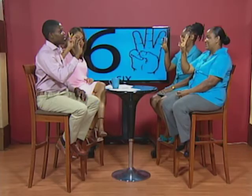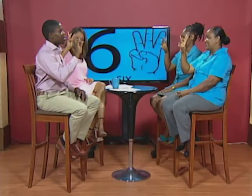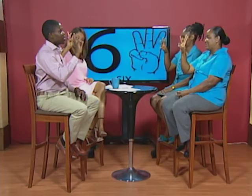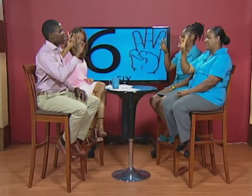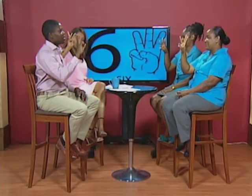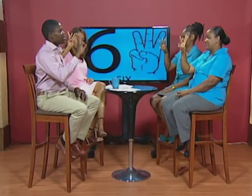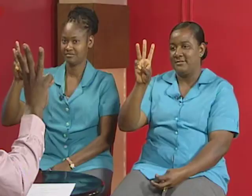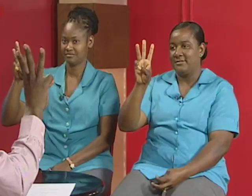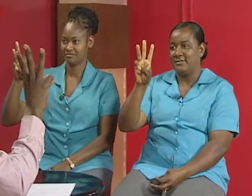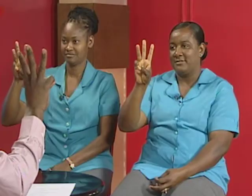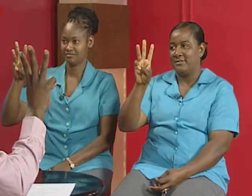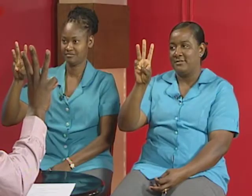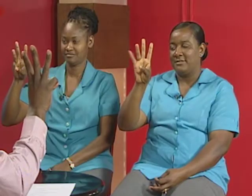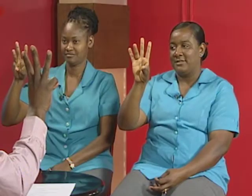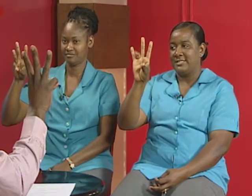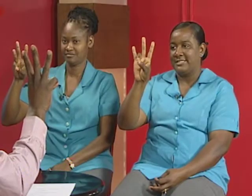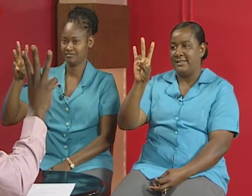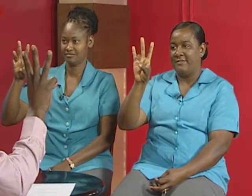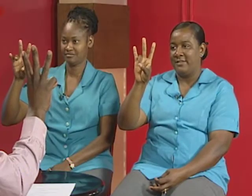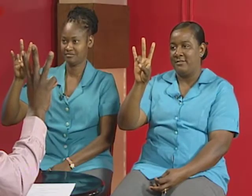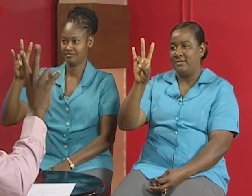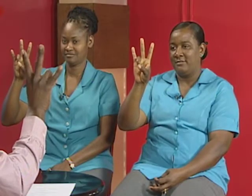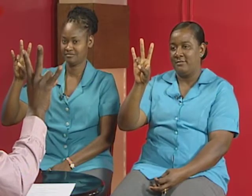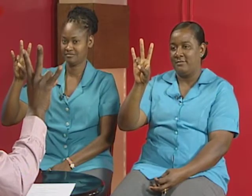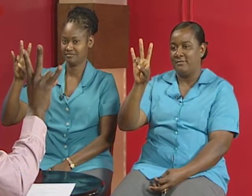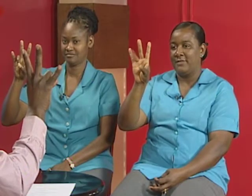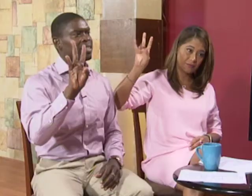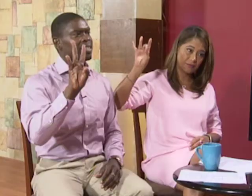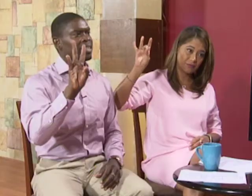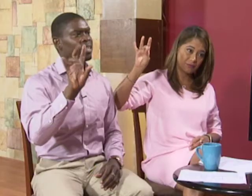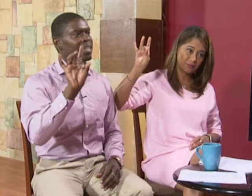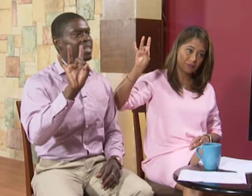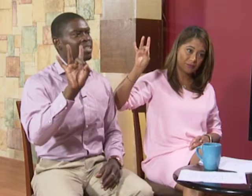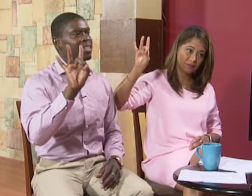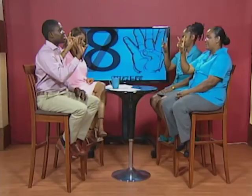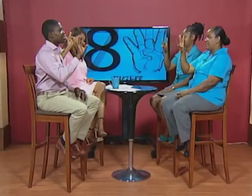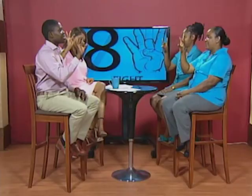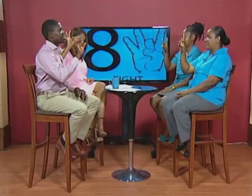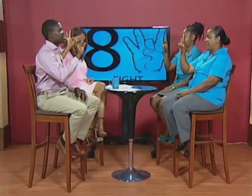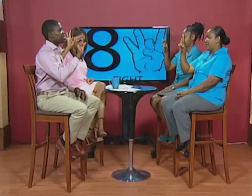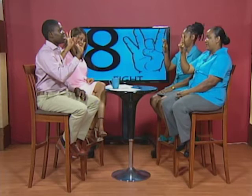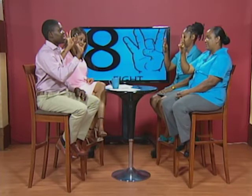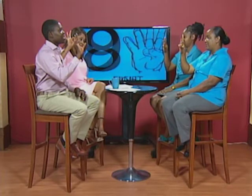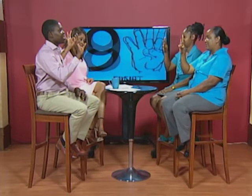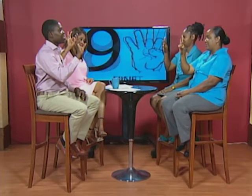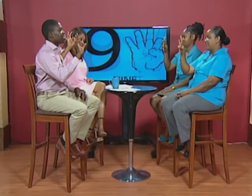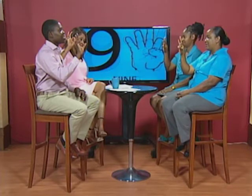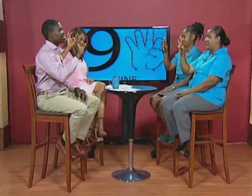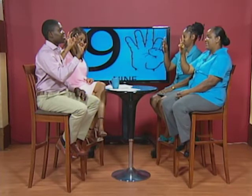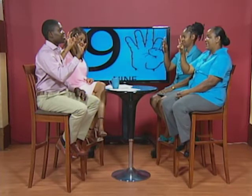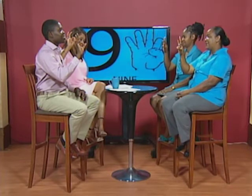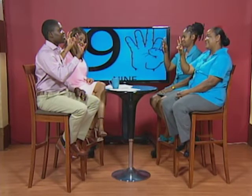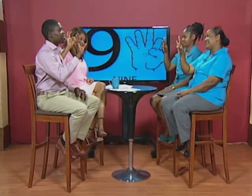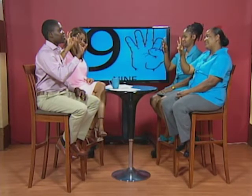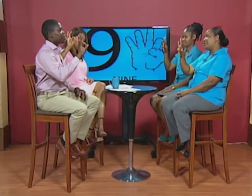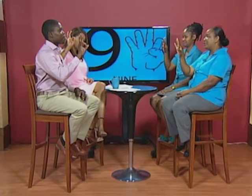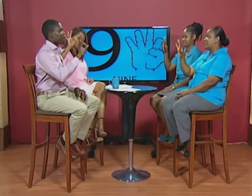six seven seven eight nine nine is similar to